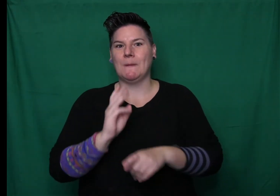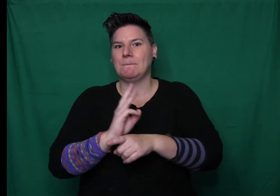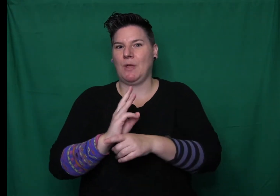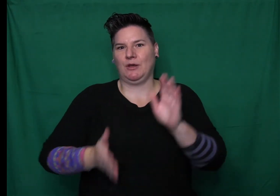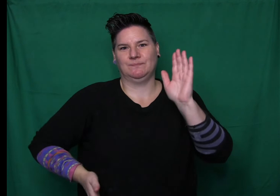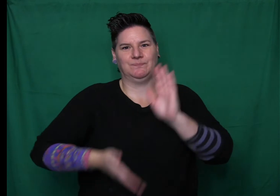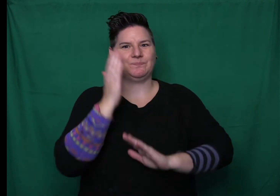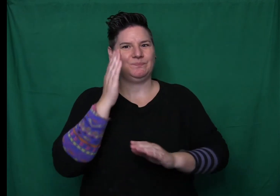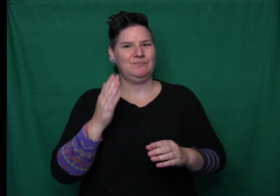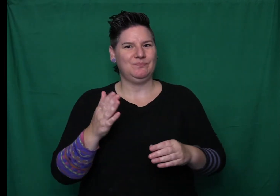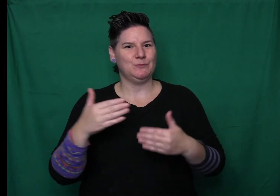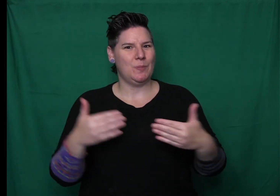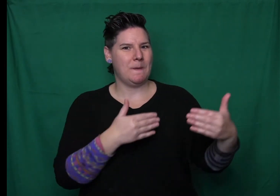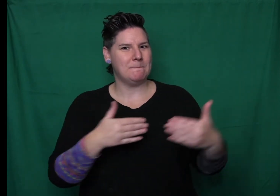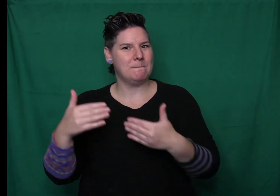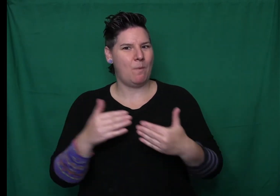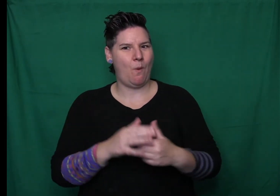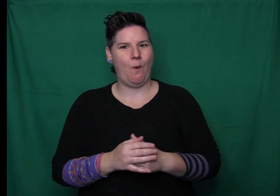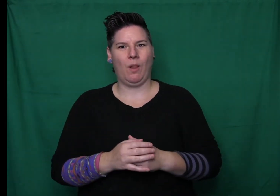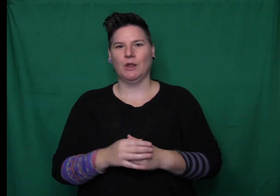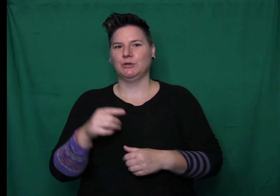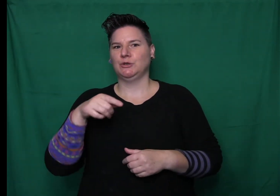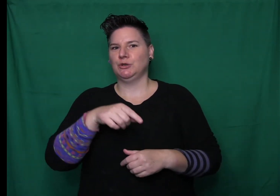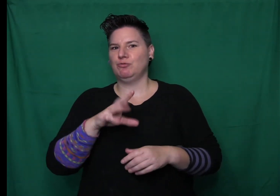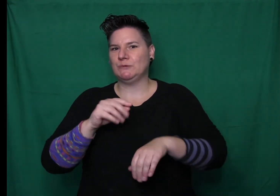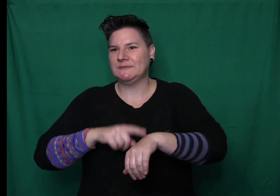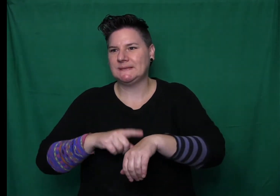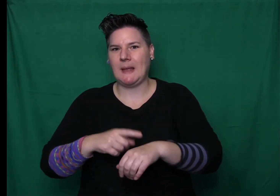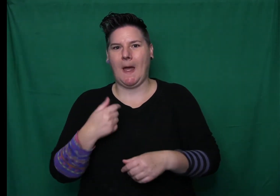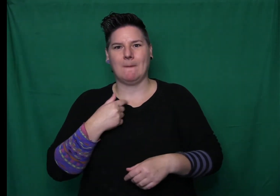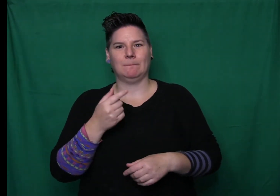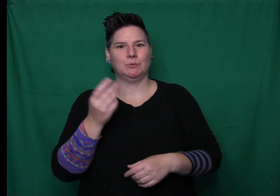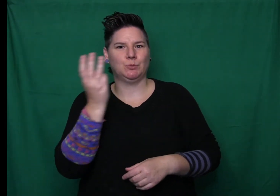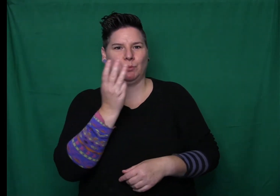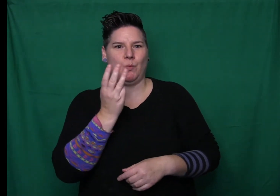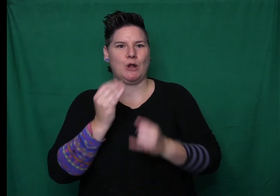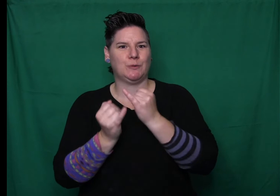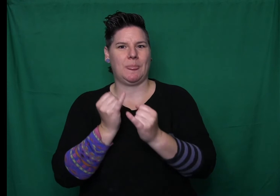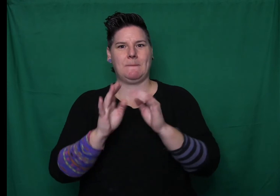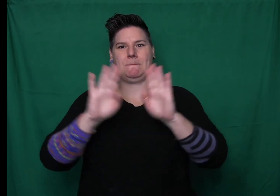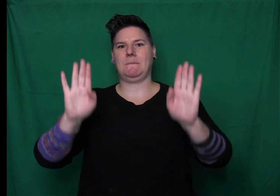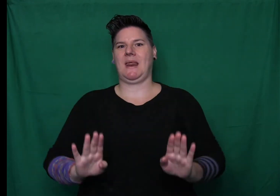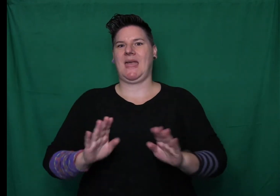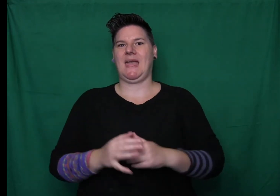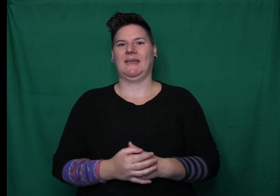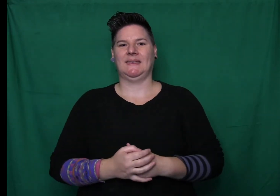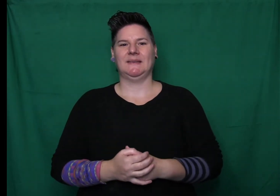She skipped into the dining room and got the dinner bell. She peeped into the kitchen. Cook